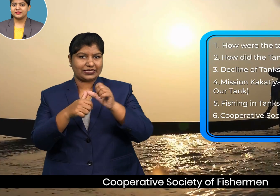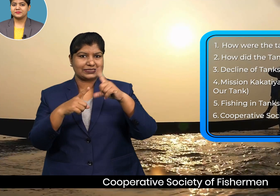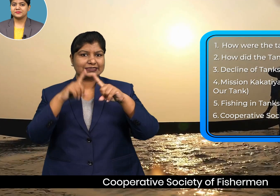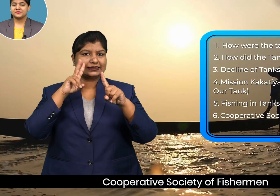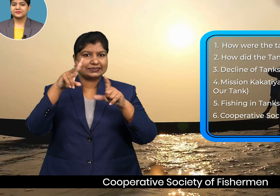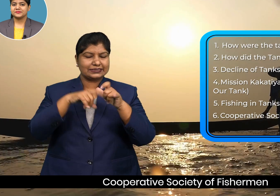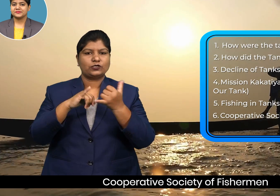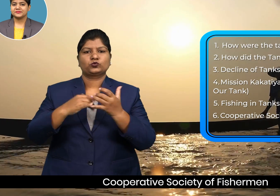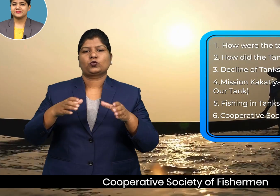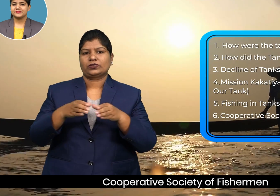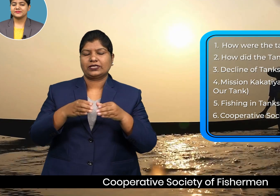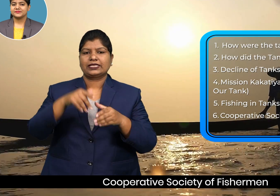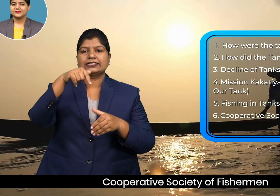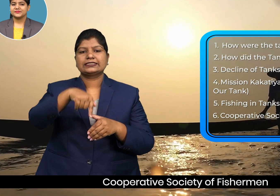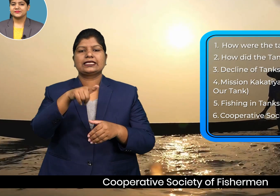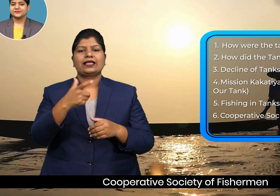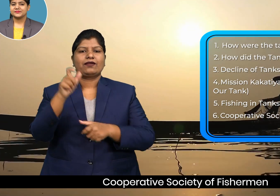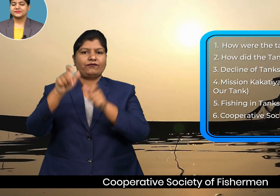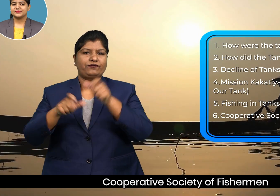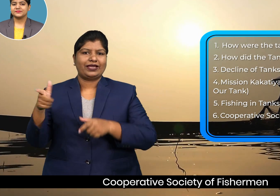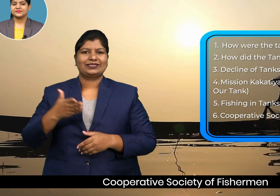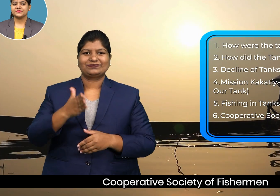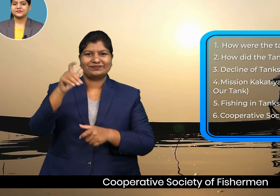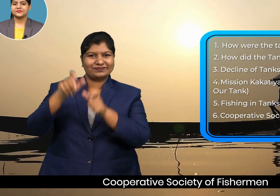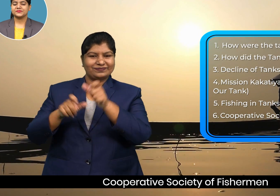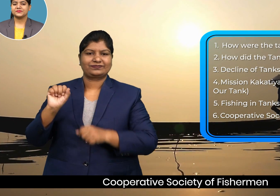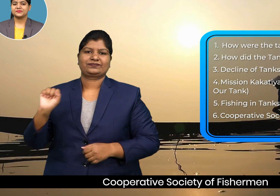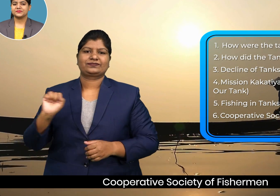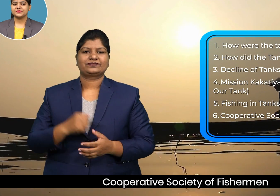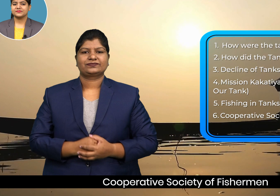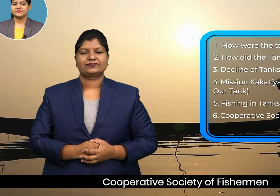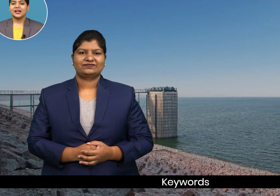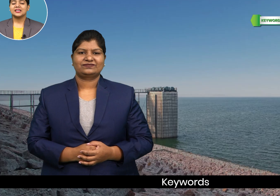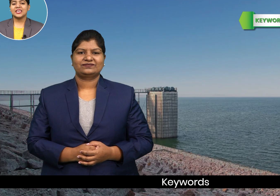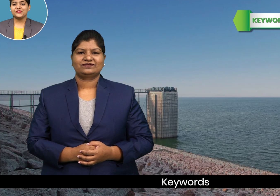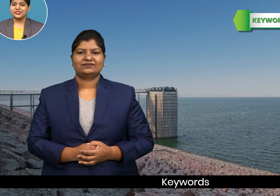keywords